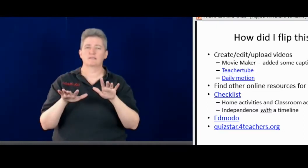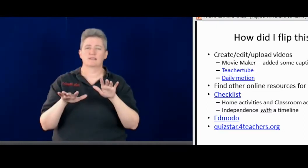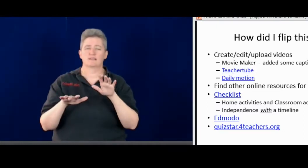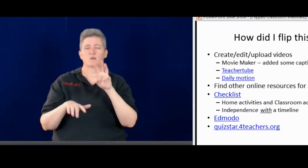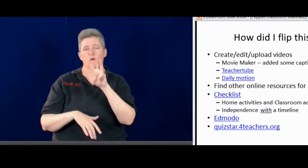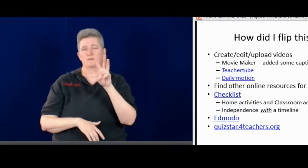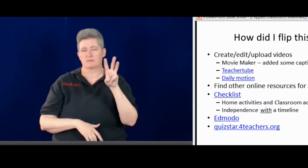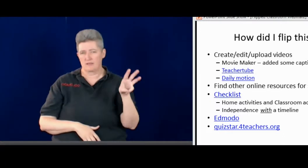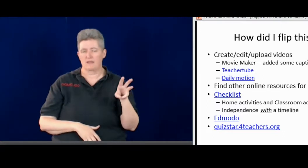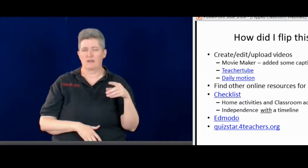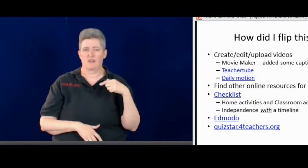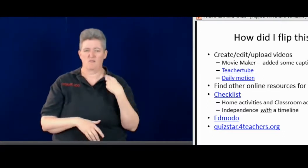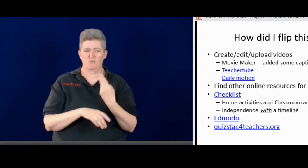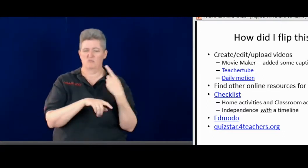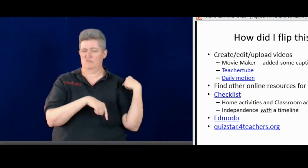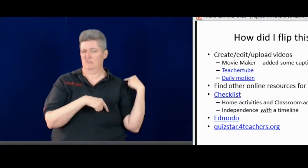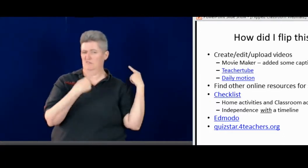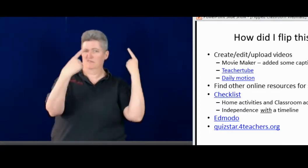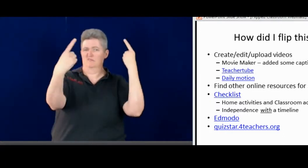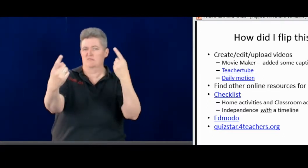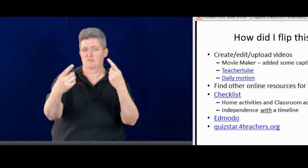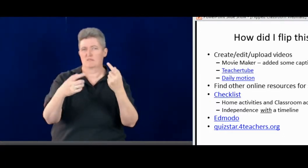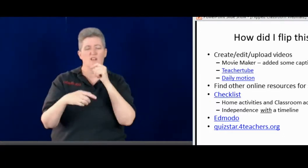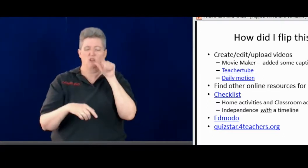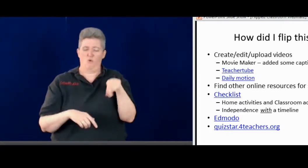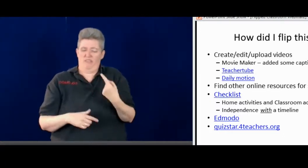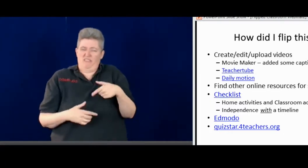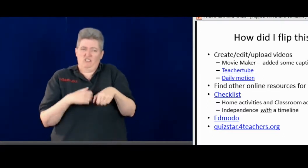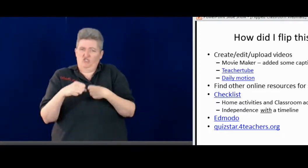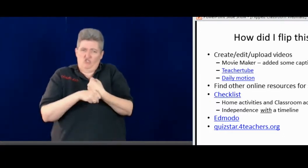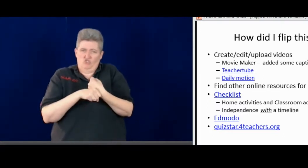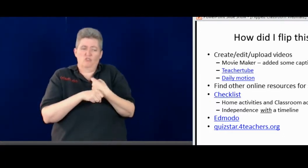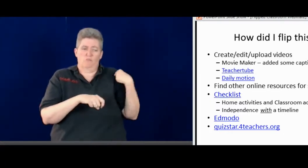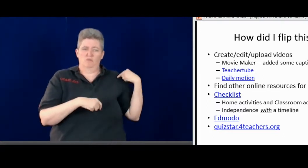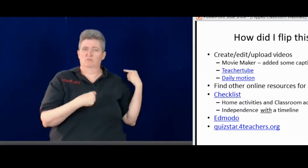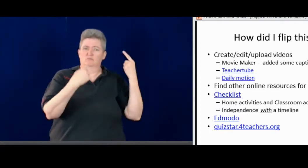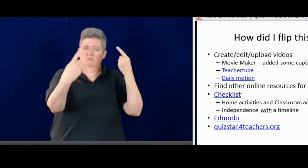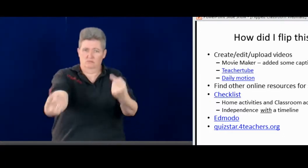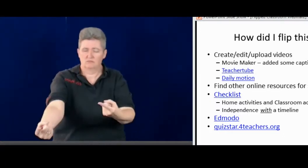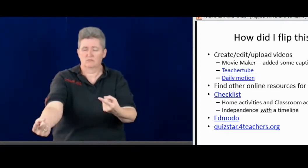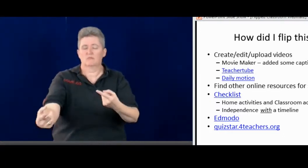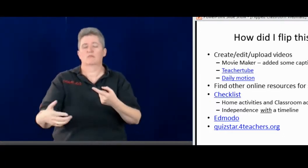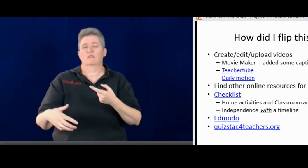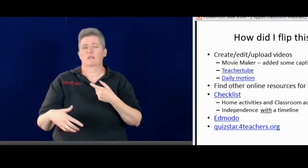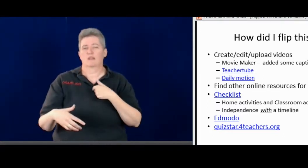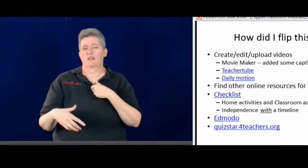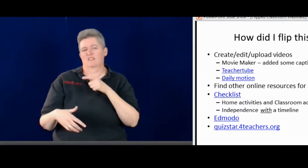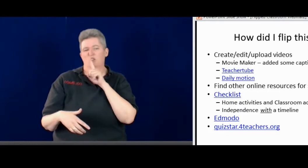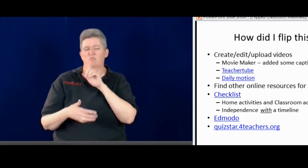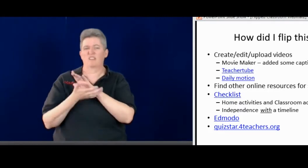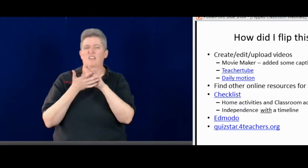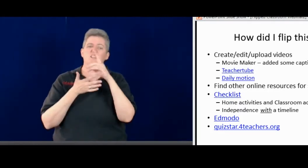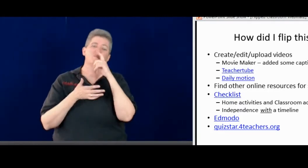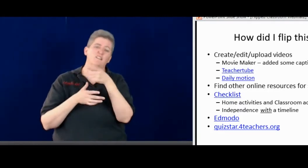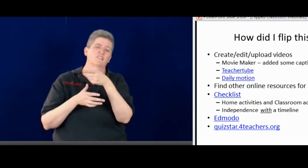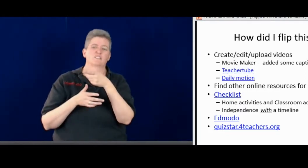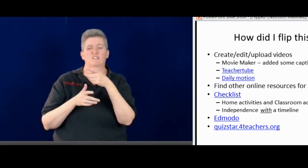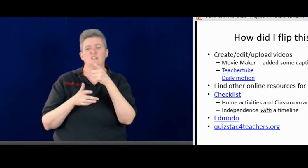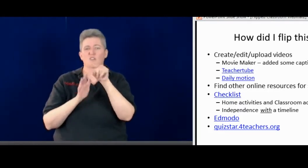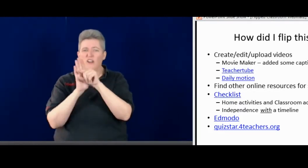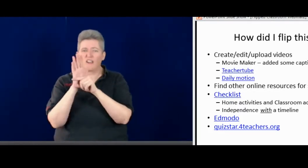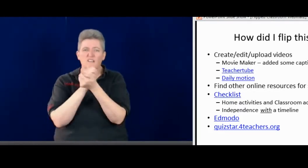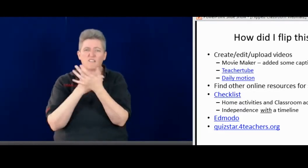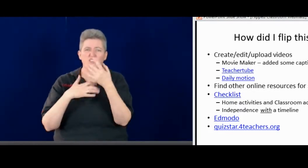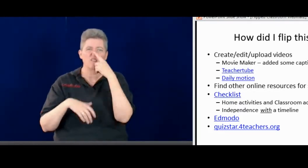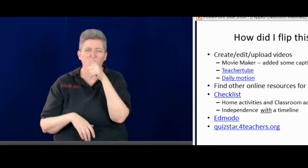And that's an online testing website. And I've used that for a long time now. Not just for this year. I've always been using this type of thing. It's